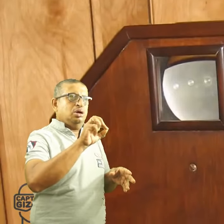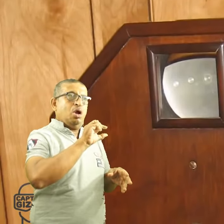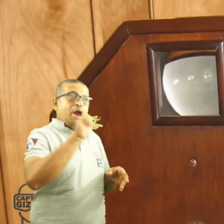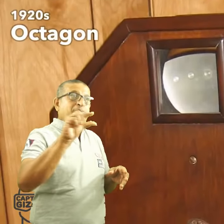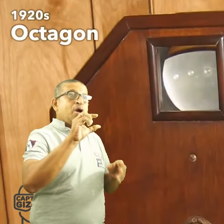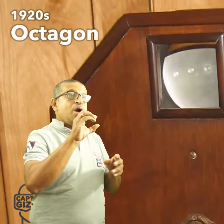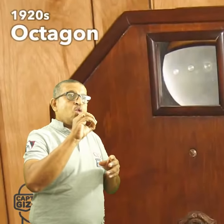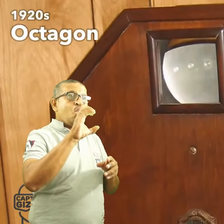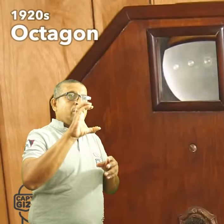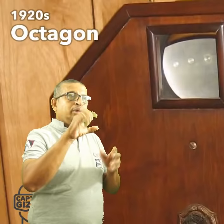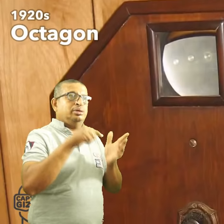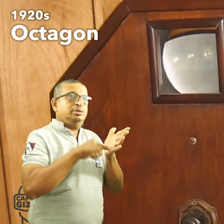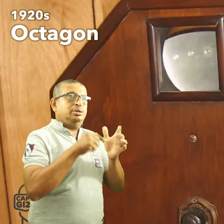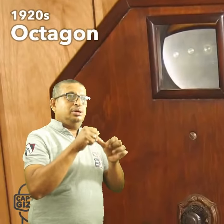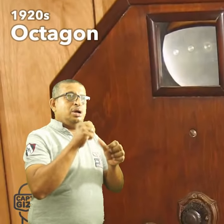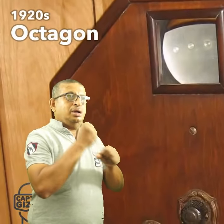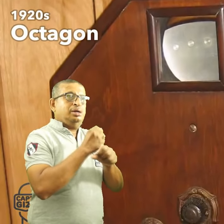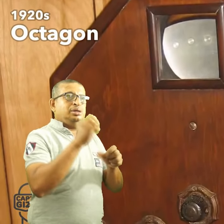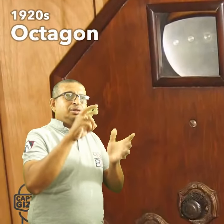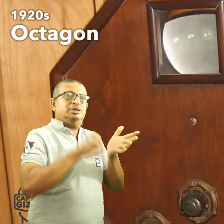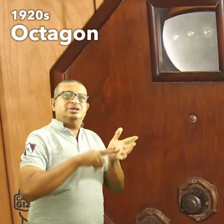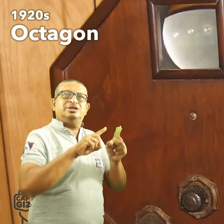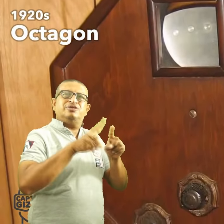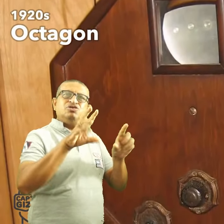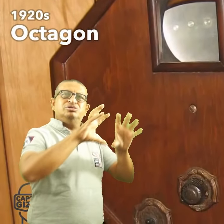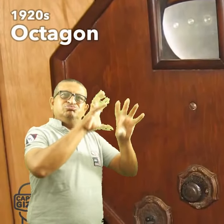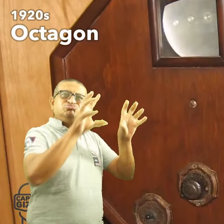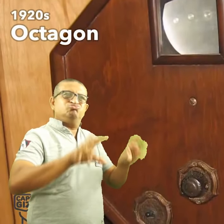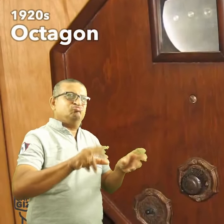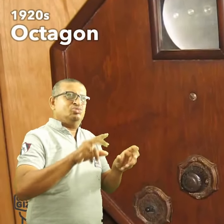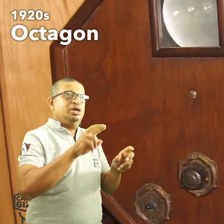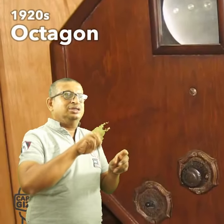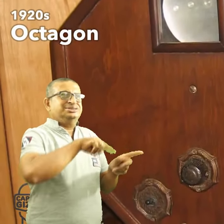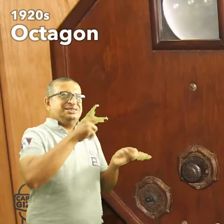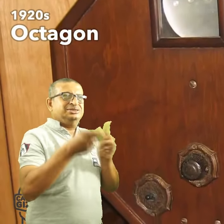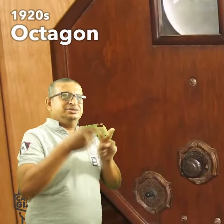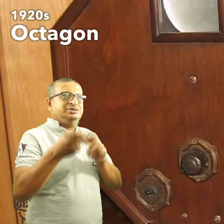They implemented peculiar shapes, such as the octagon television.